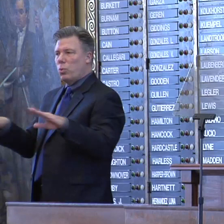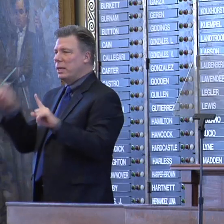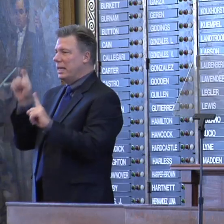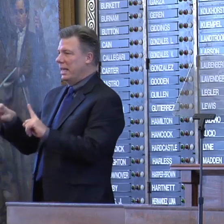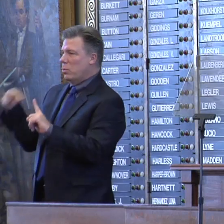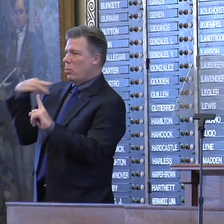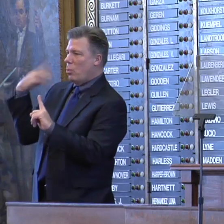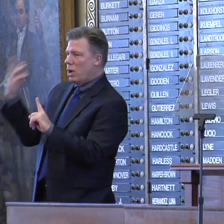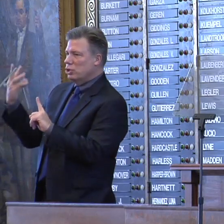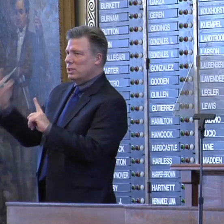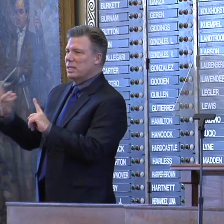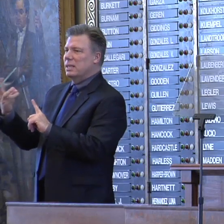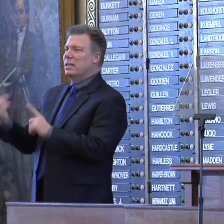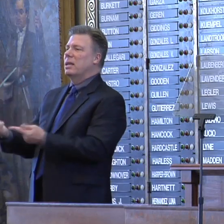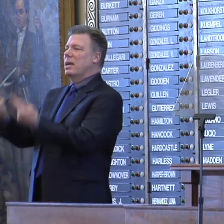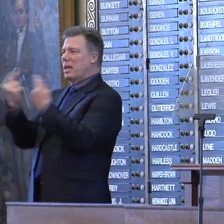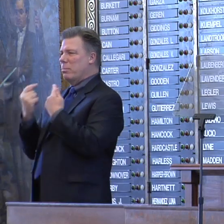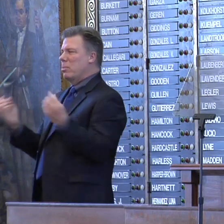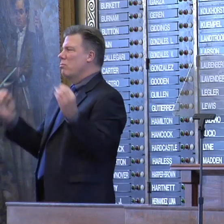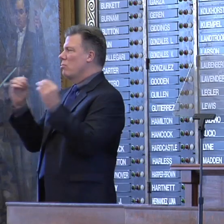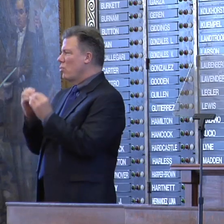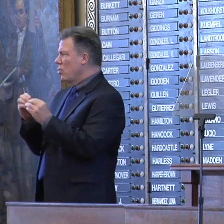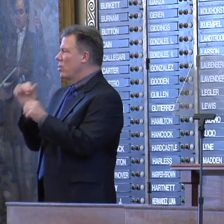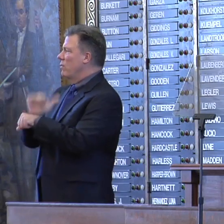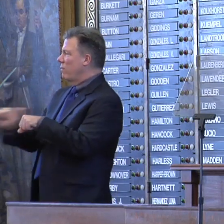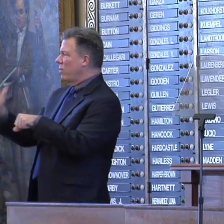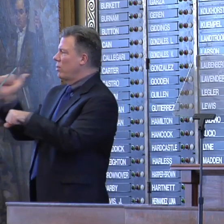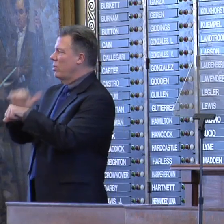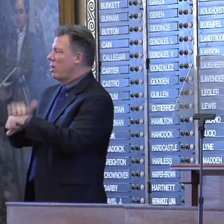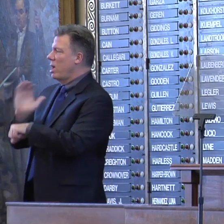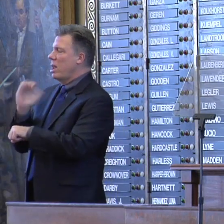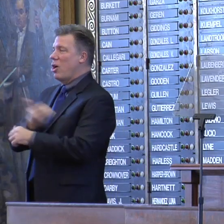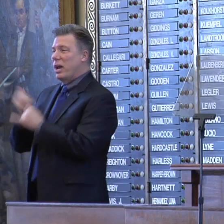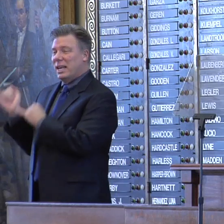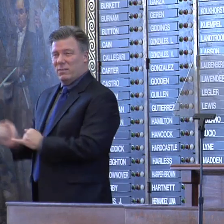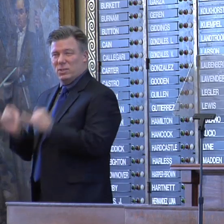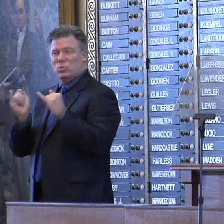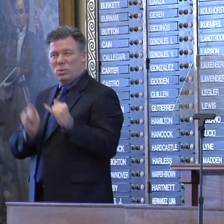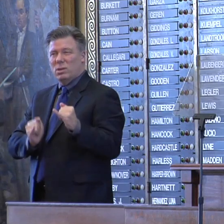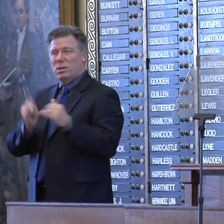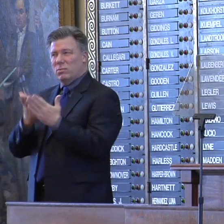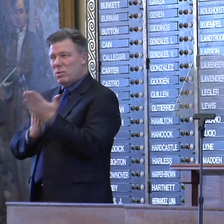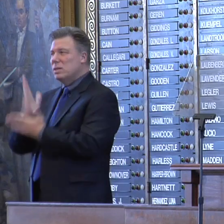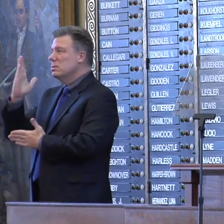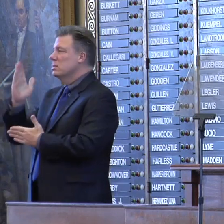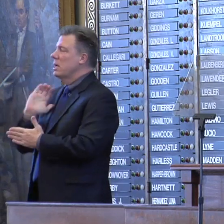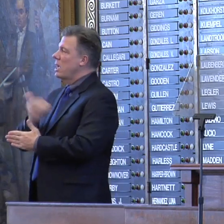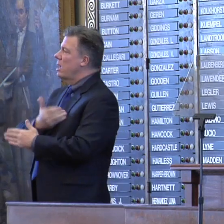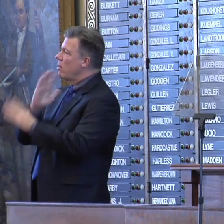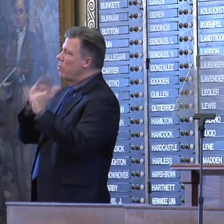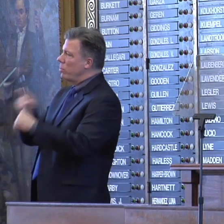encroaching even further on our individual liberties. I hope you'll support Representative